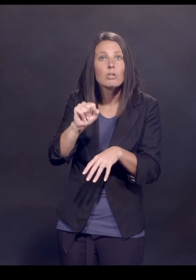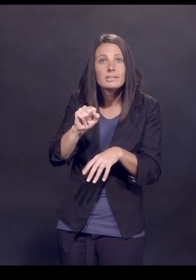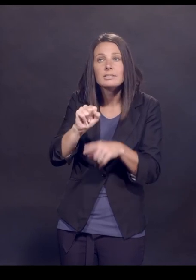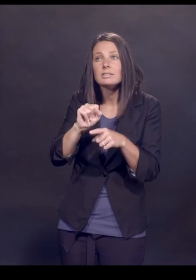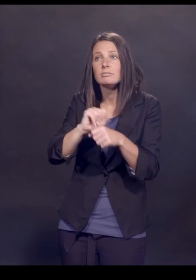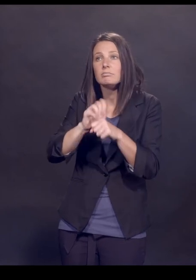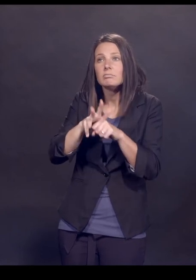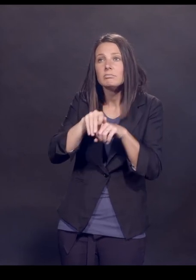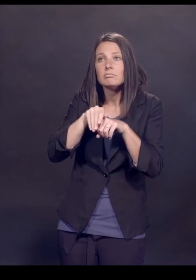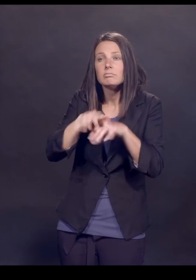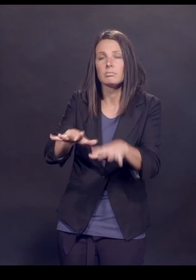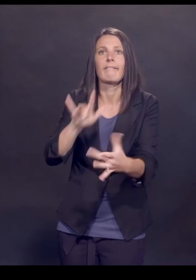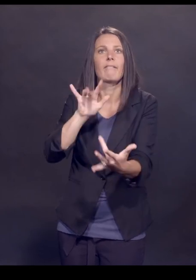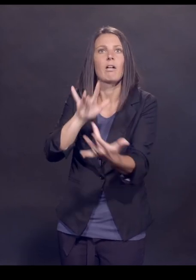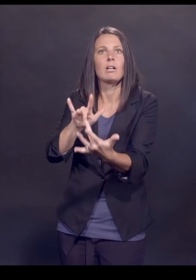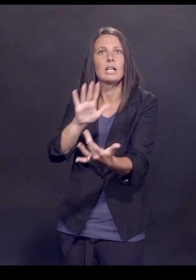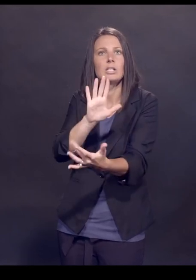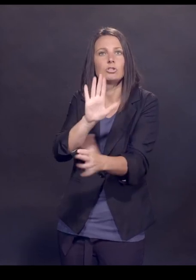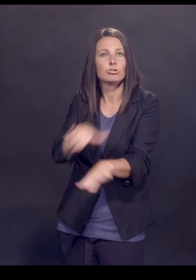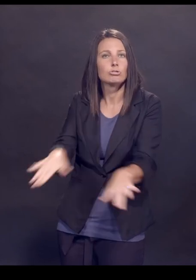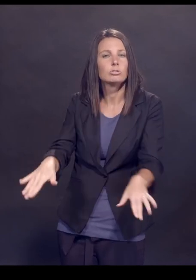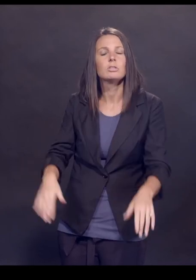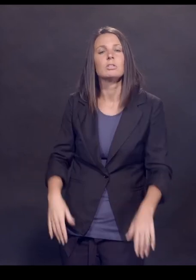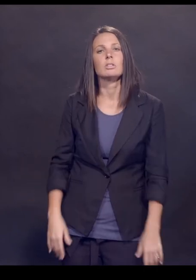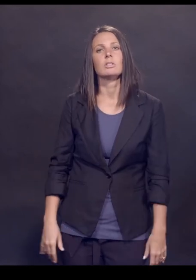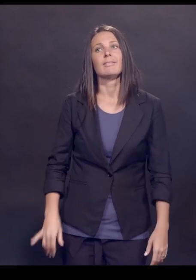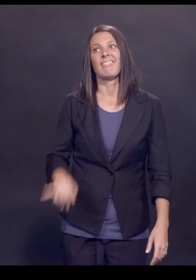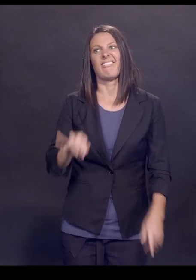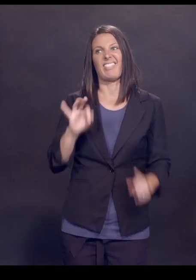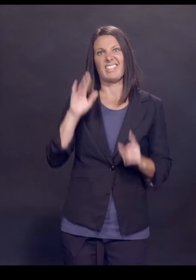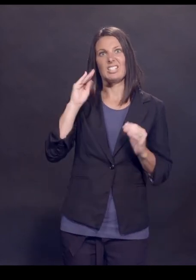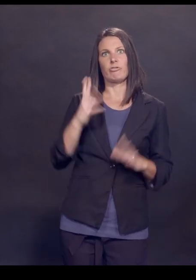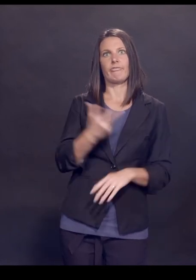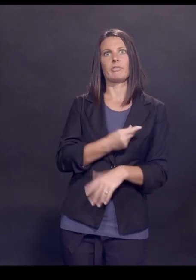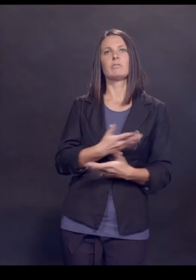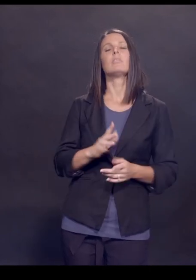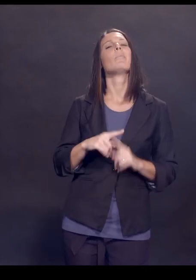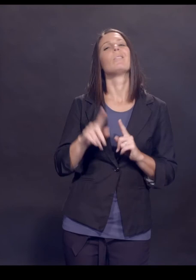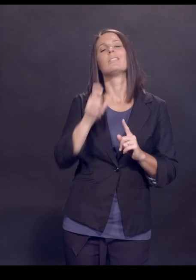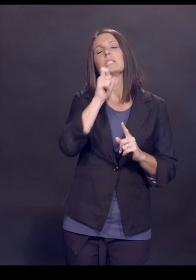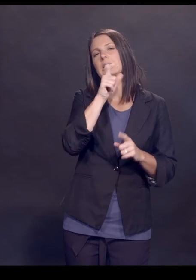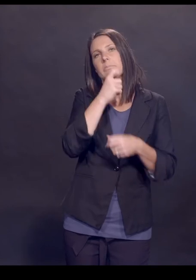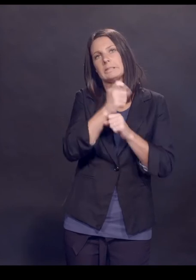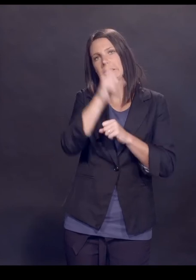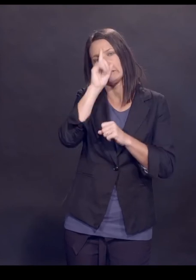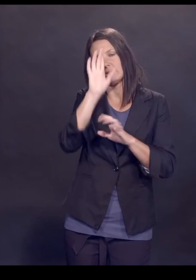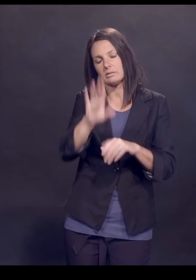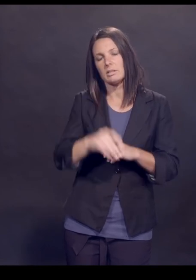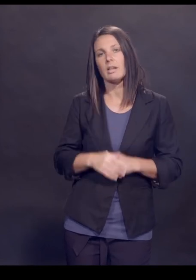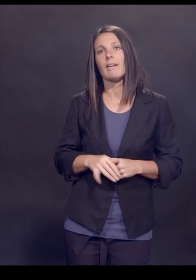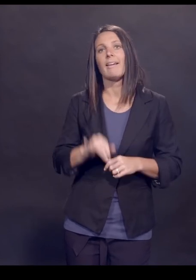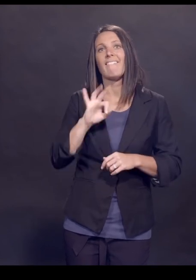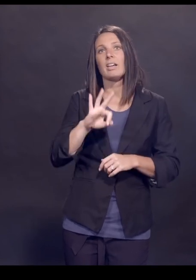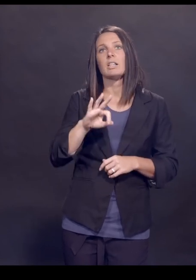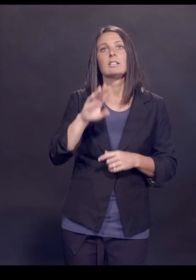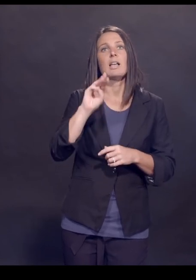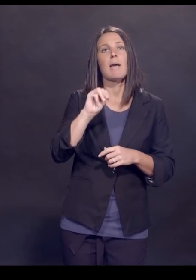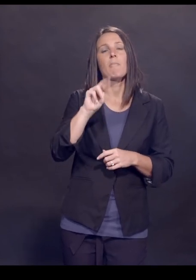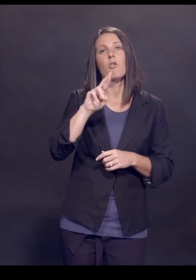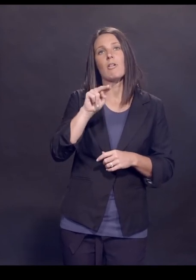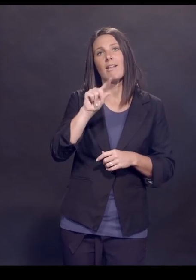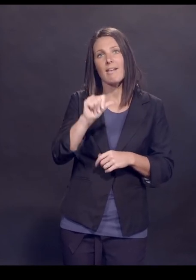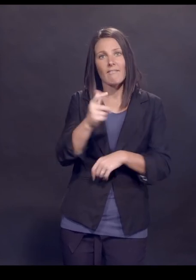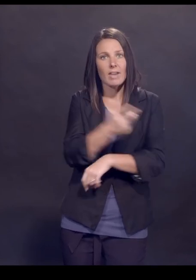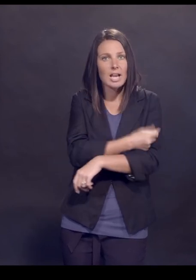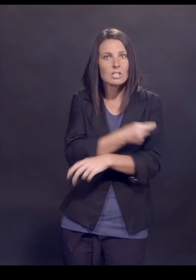to children who would come in contact with a vaccinated person. So let me tell you why it is that that doesn't make a bit of sense. Whether it's the mRNA vaccines